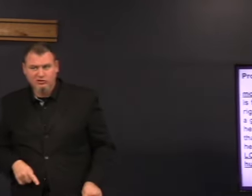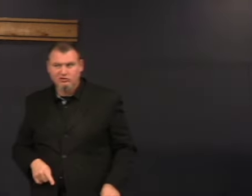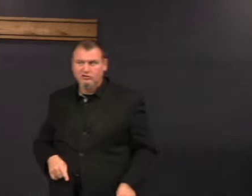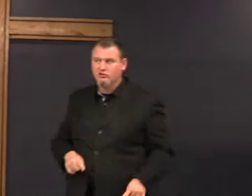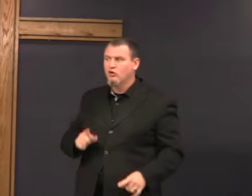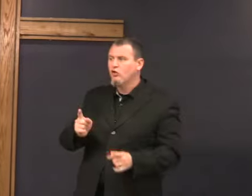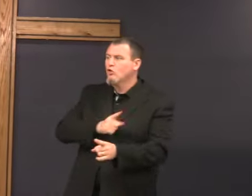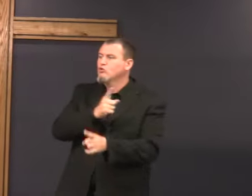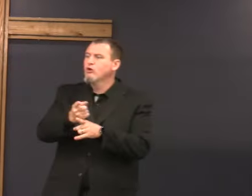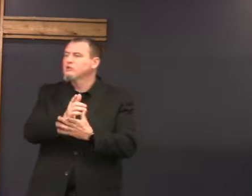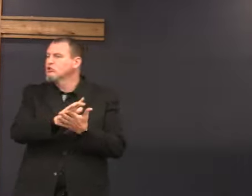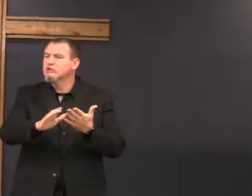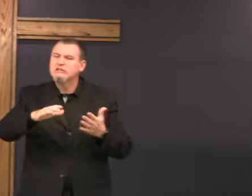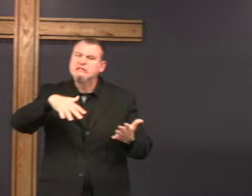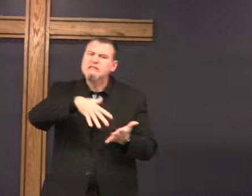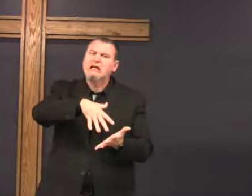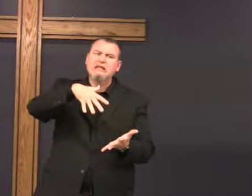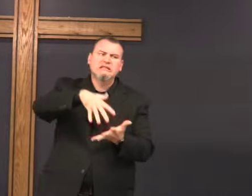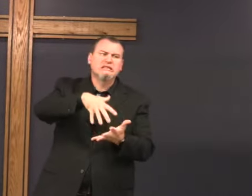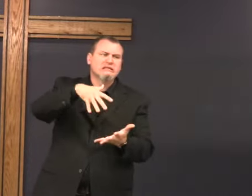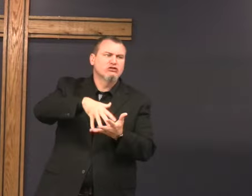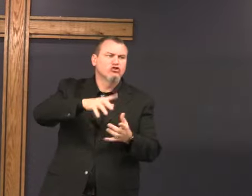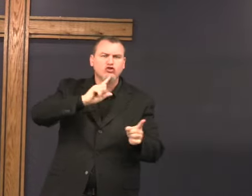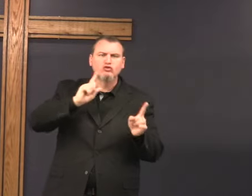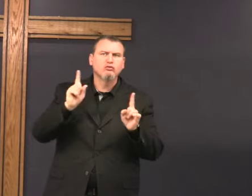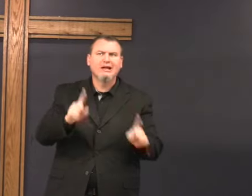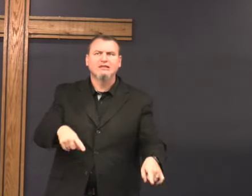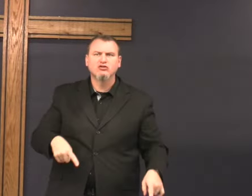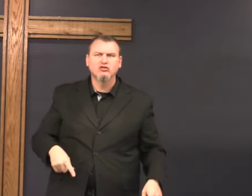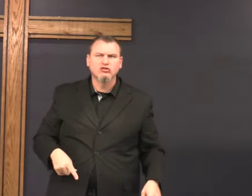he likes that study of the answer